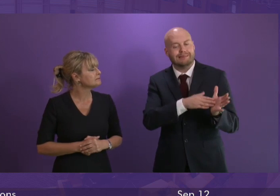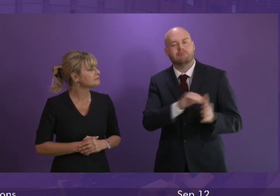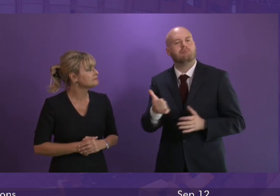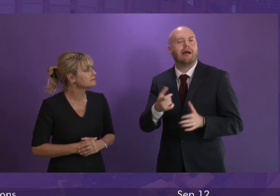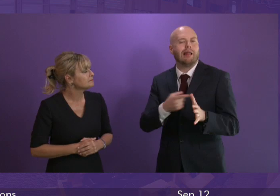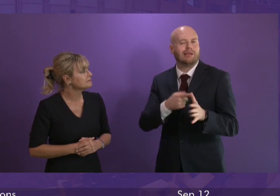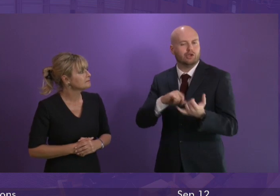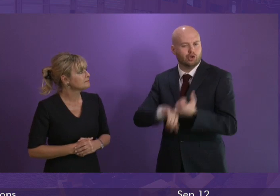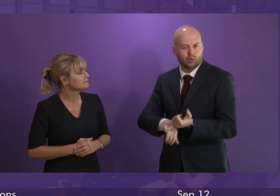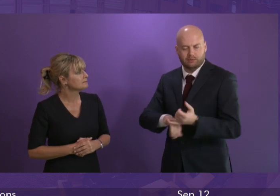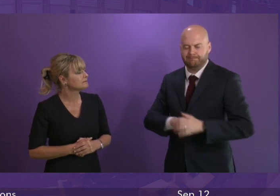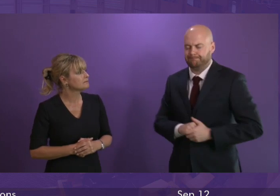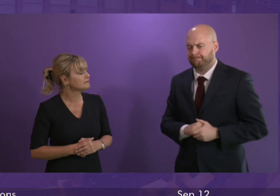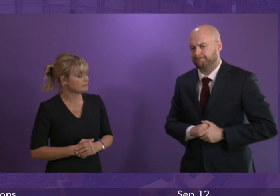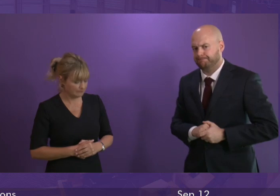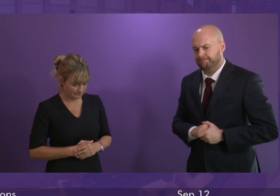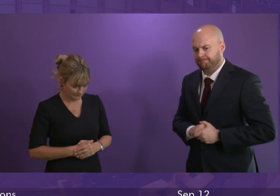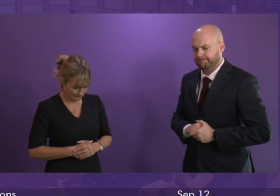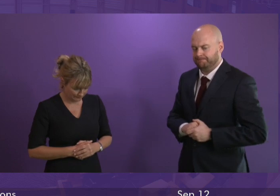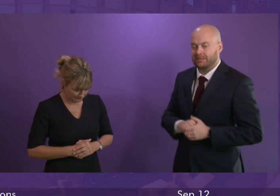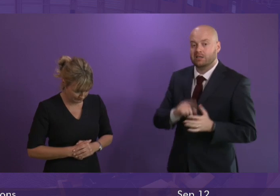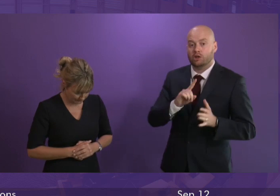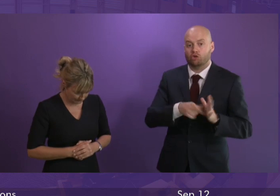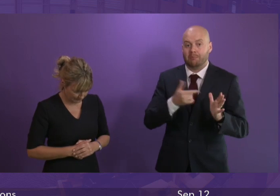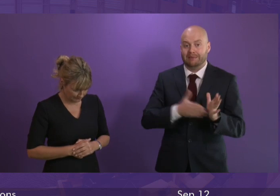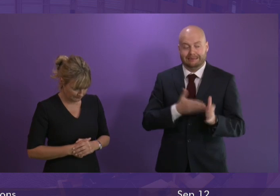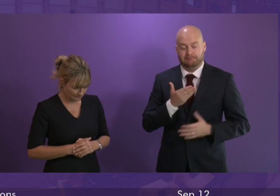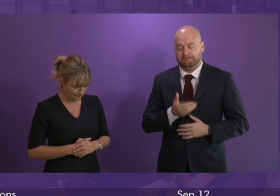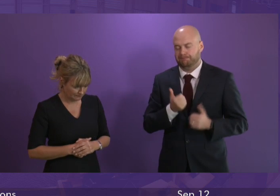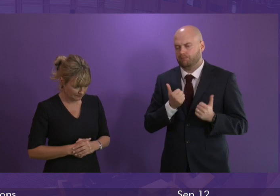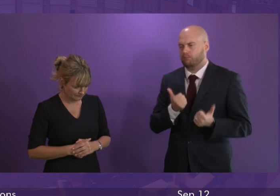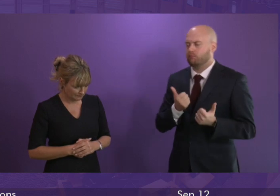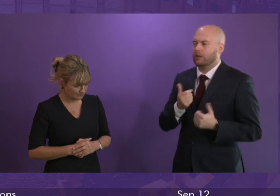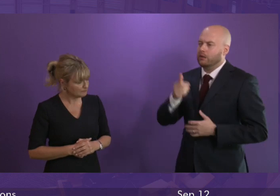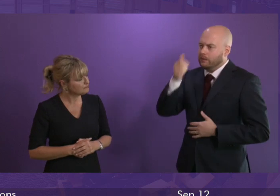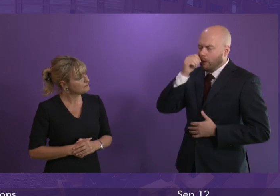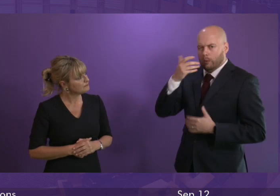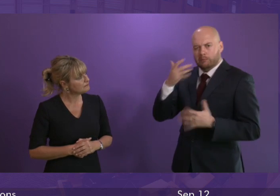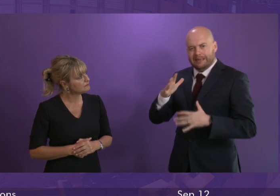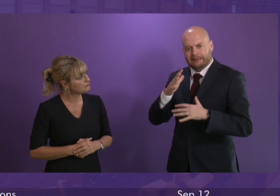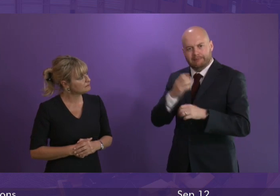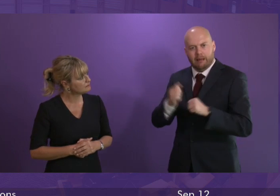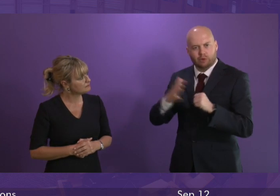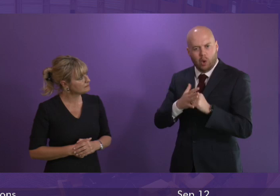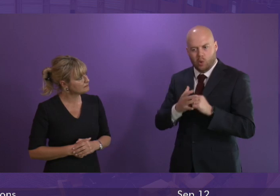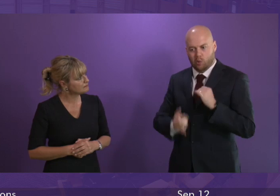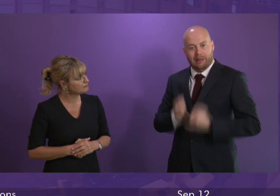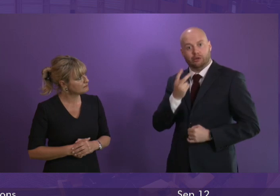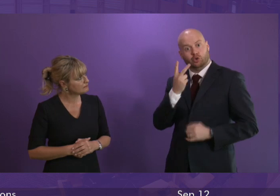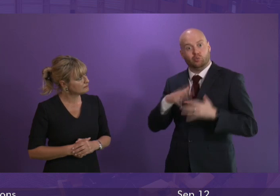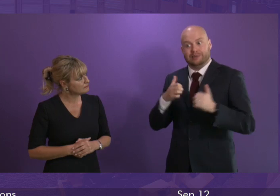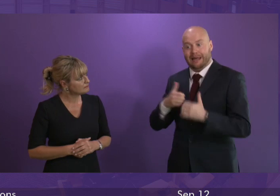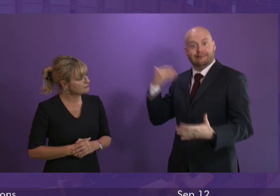Stewart. John Mason. Thank you very much. Given the problems that have been around marches in Glasgow over the last two weekends, does the First Minister